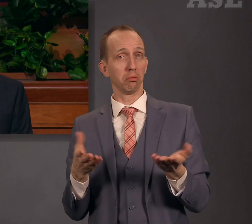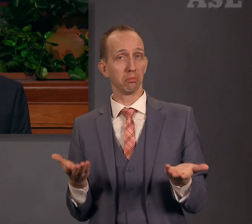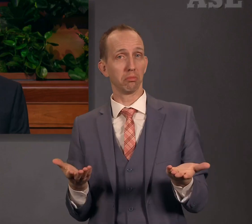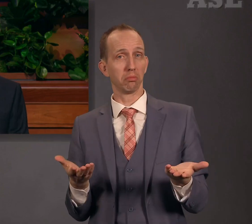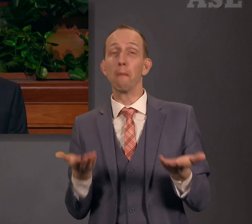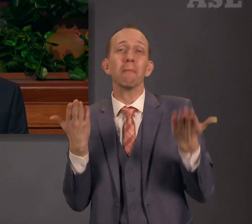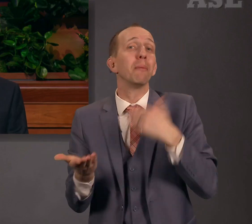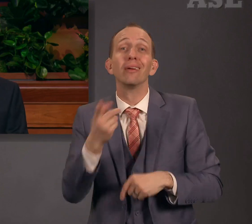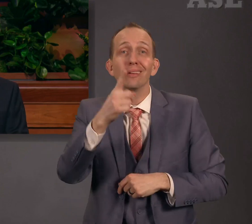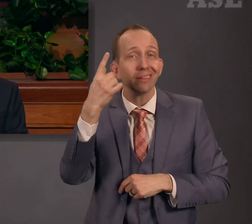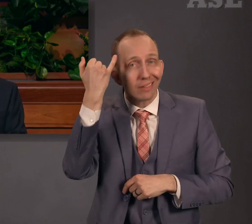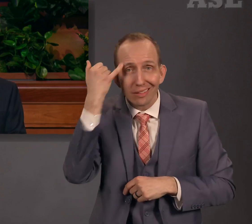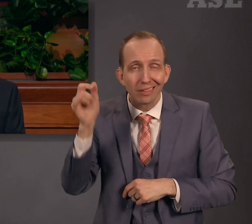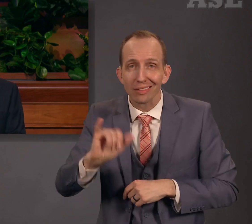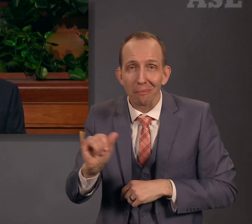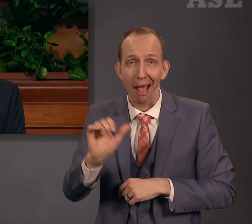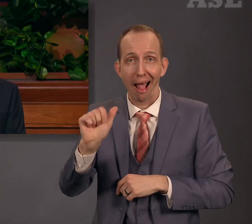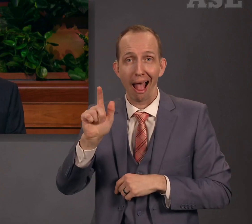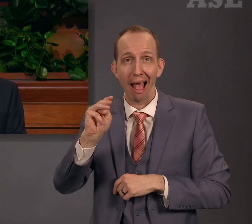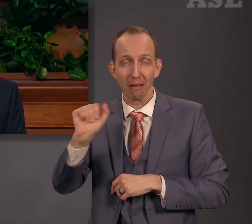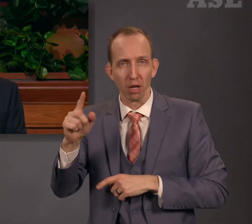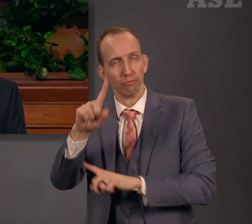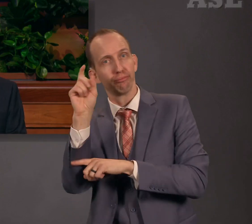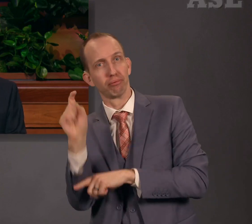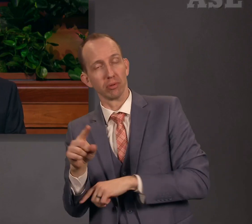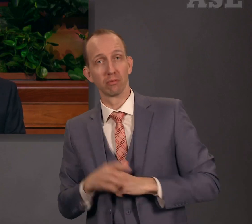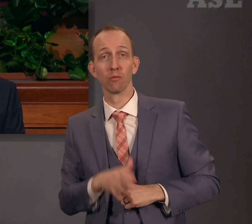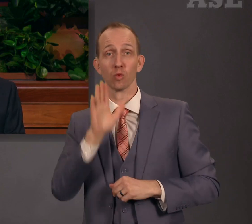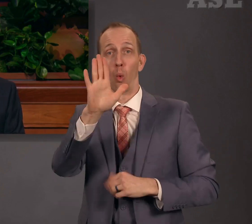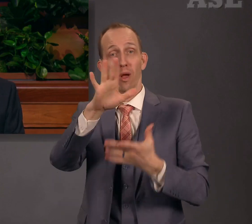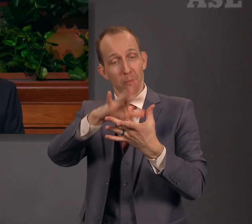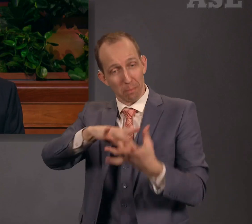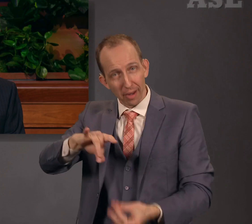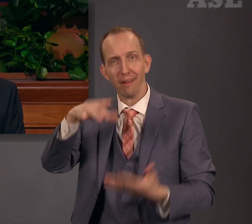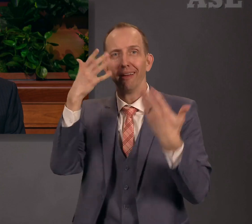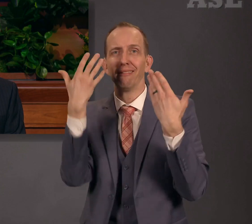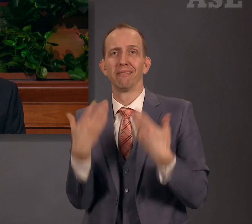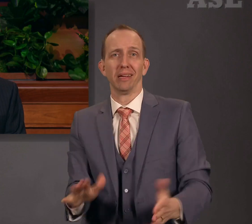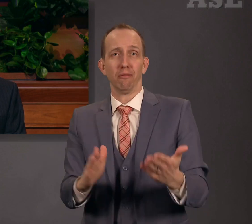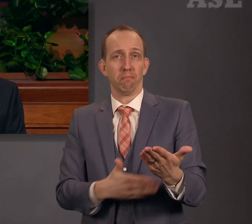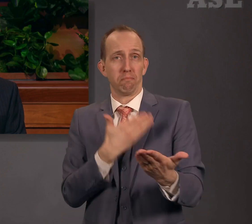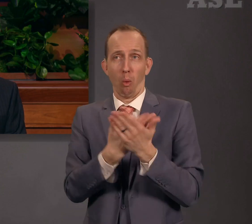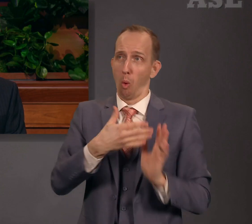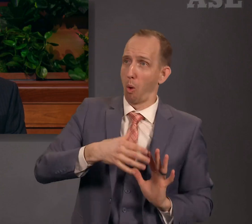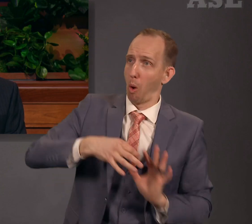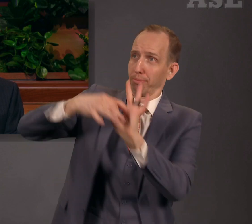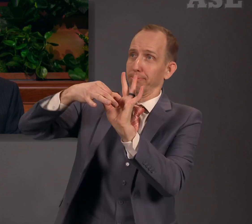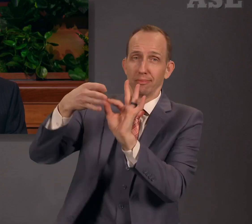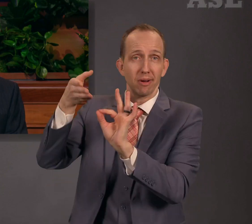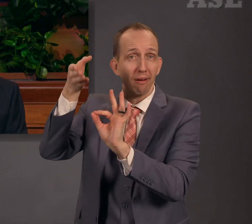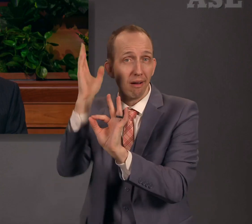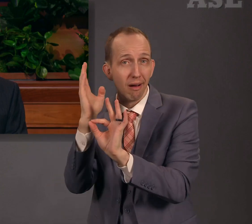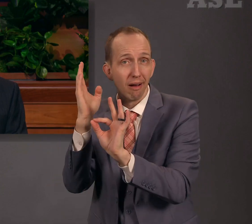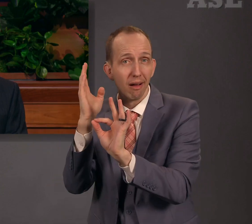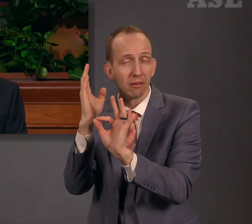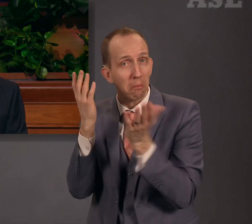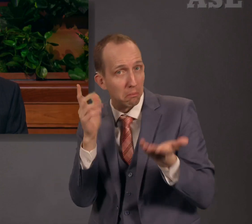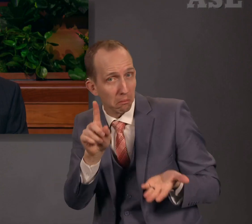inspired Alma to ask, Have ye spiritually been born of God? Have ye received His